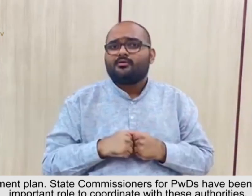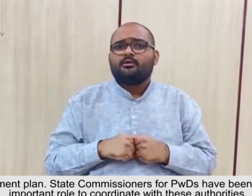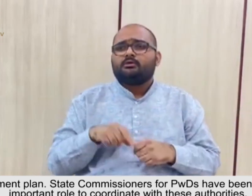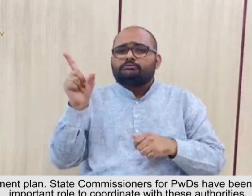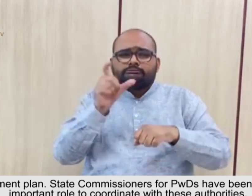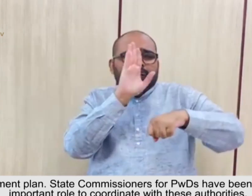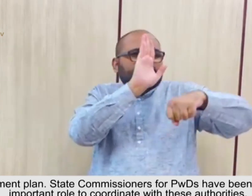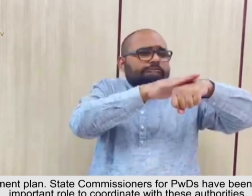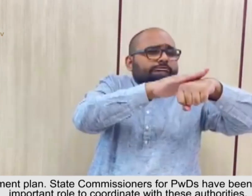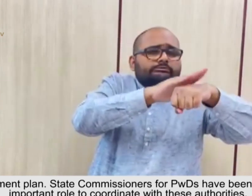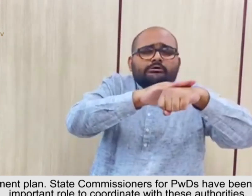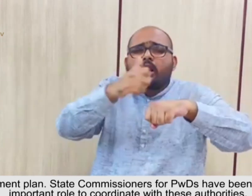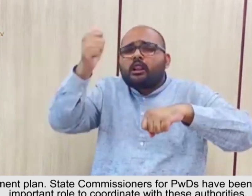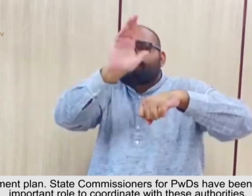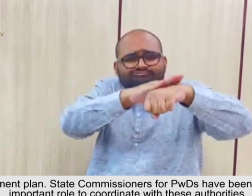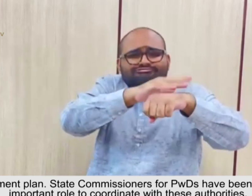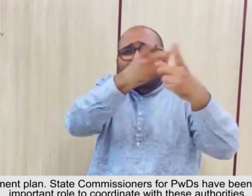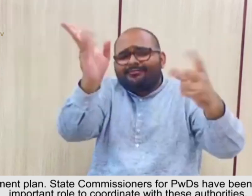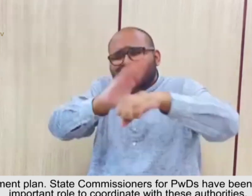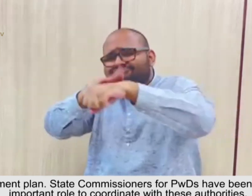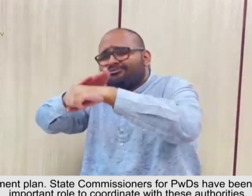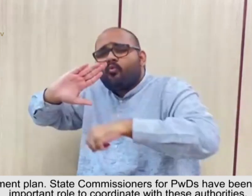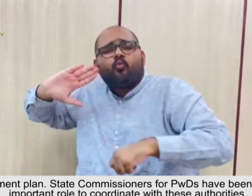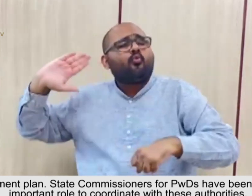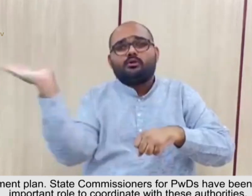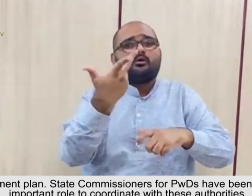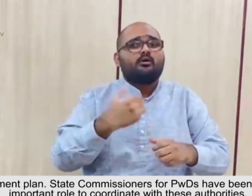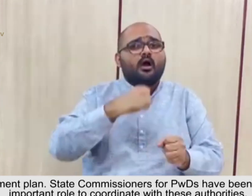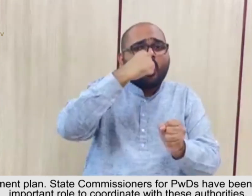for PWDs have been given an important role